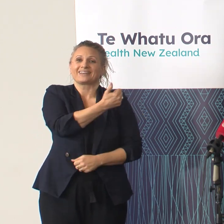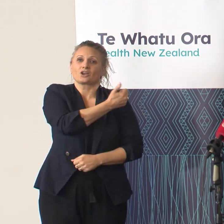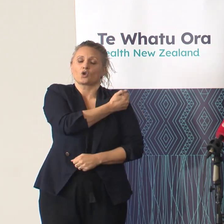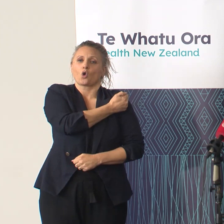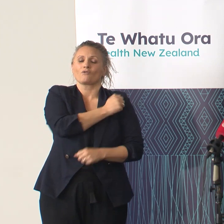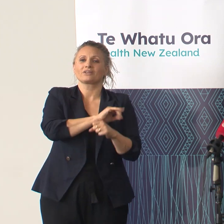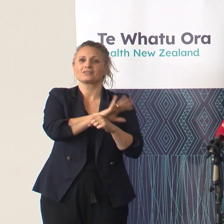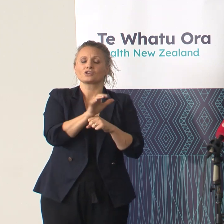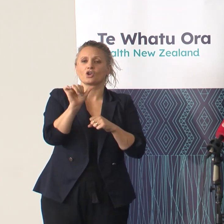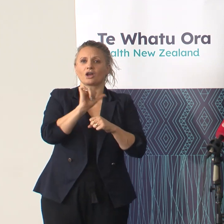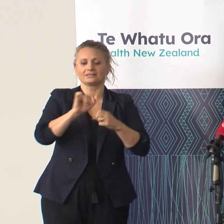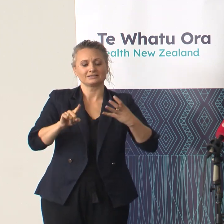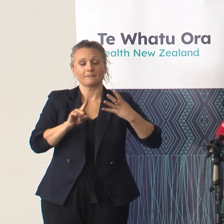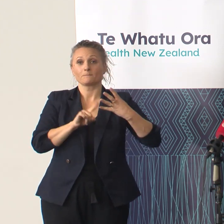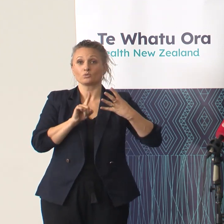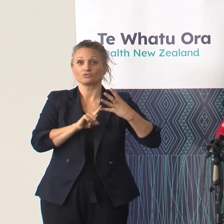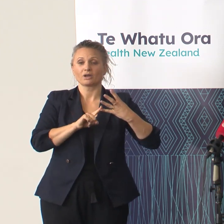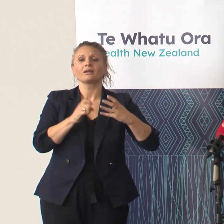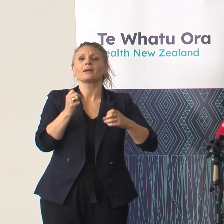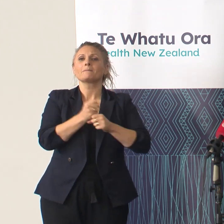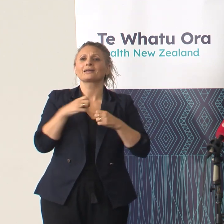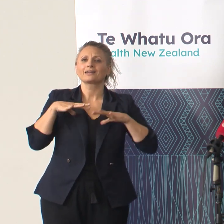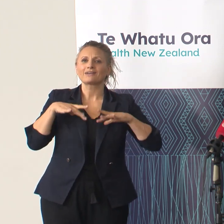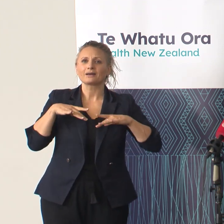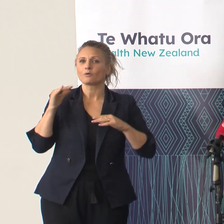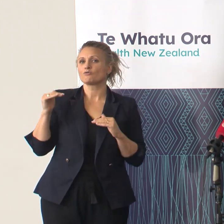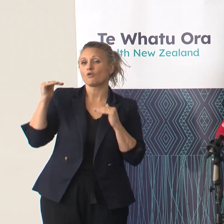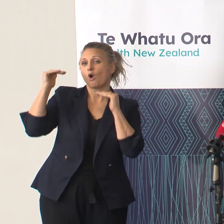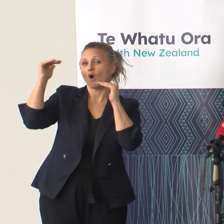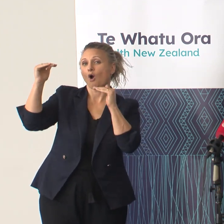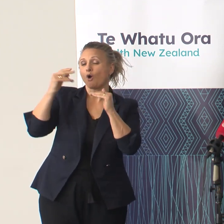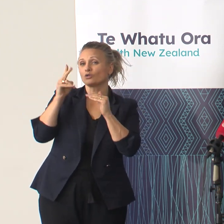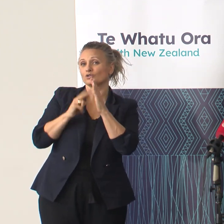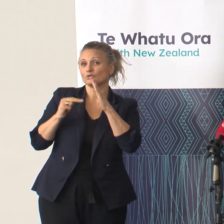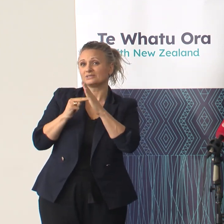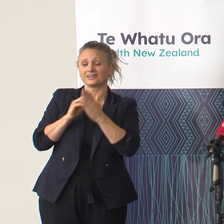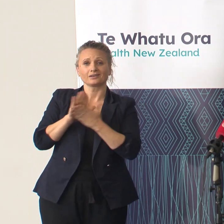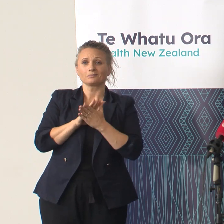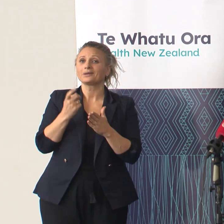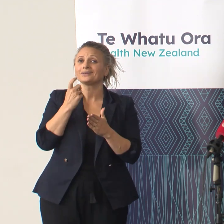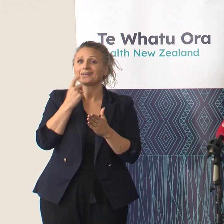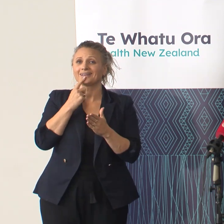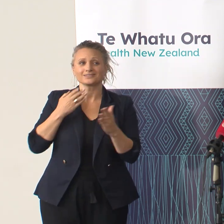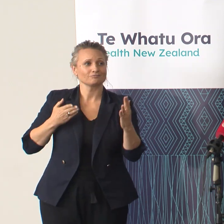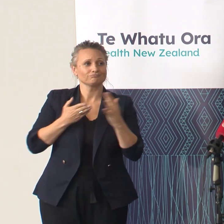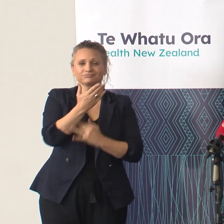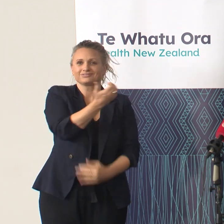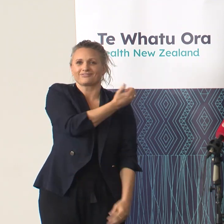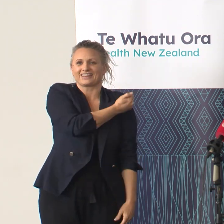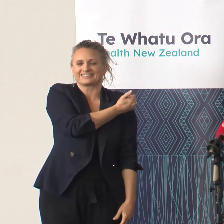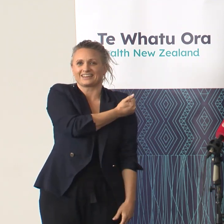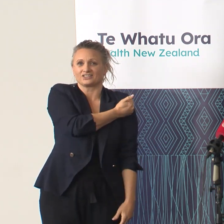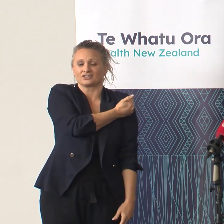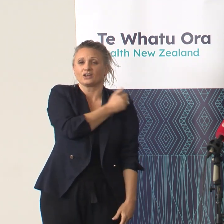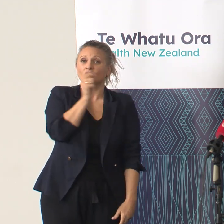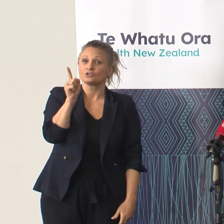first booster for older New Zealanders and other groups. That's made it easier than ever to get vaccination. So I'd ask everybody, if